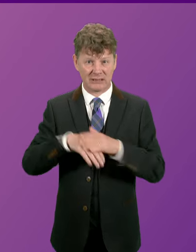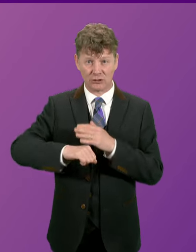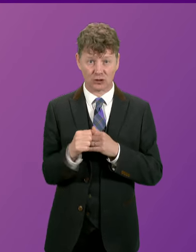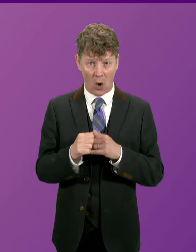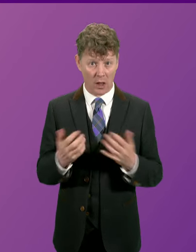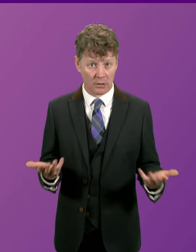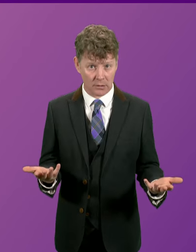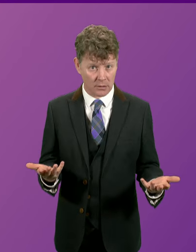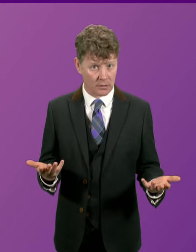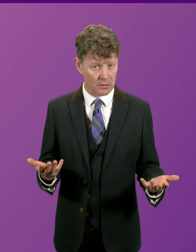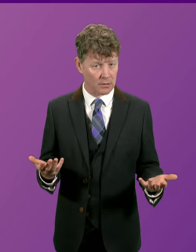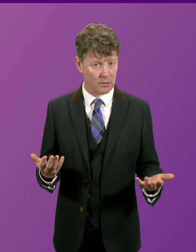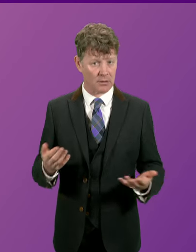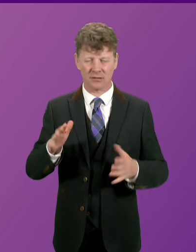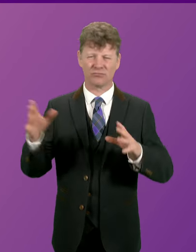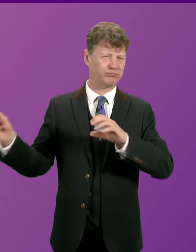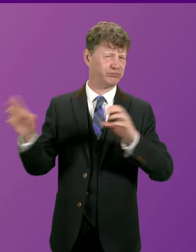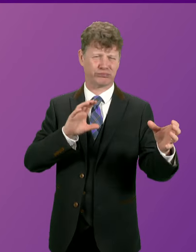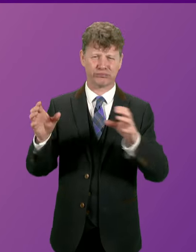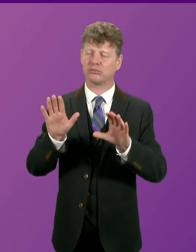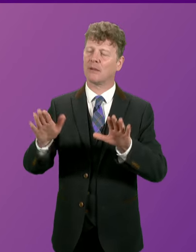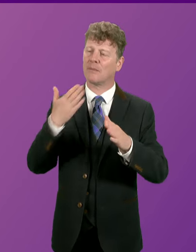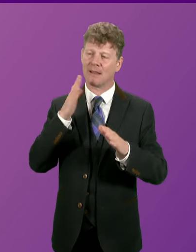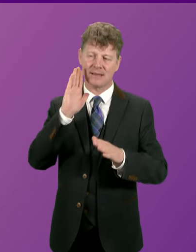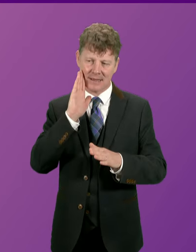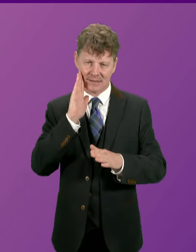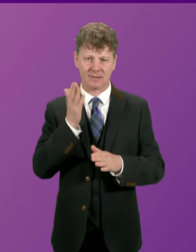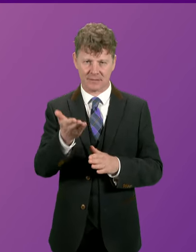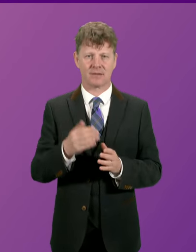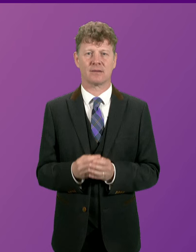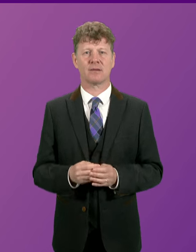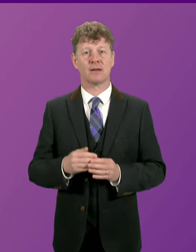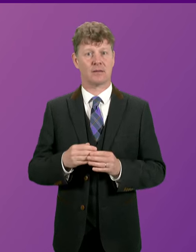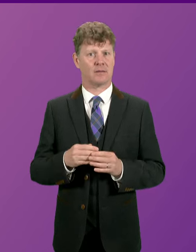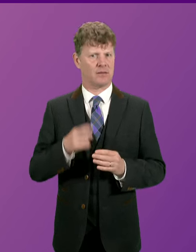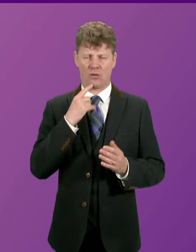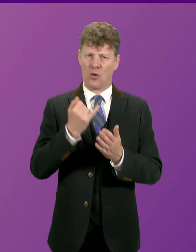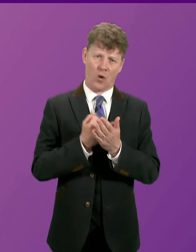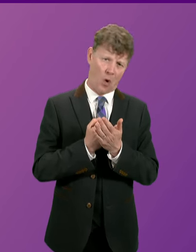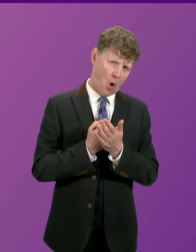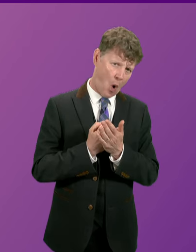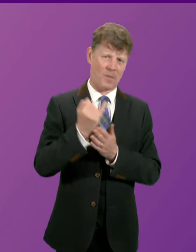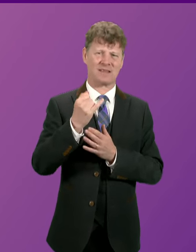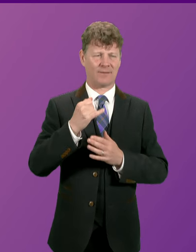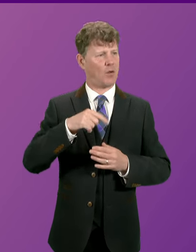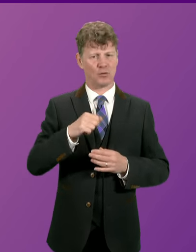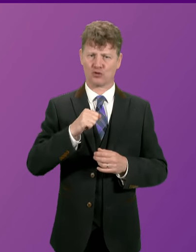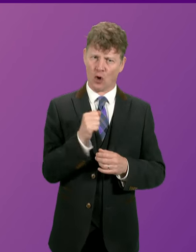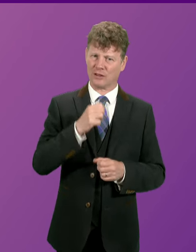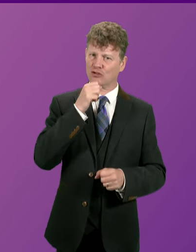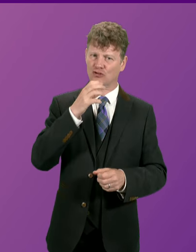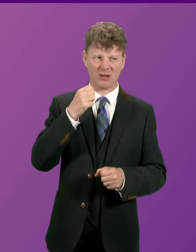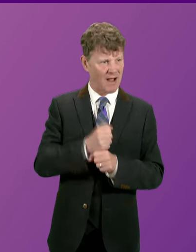despite opposition from the democratically elected Scottish Government.